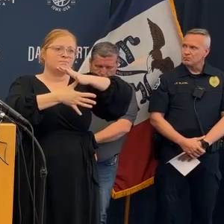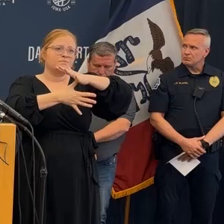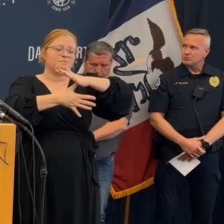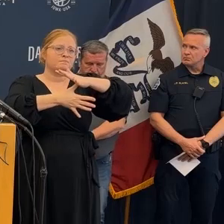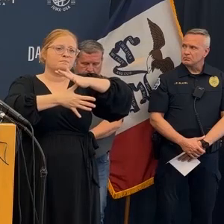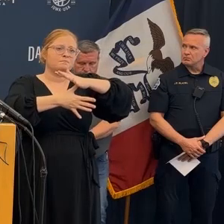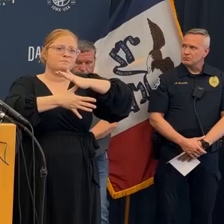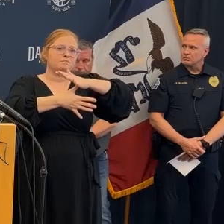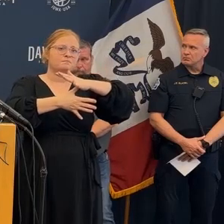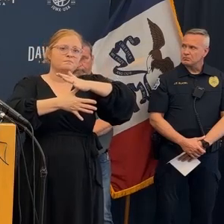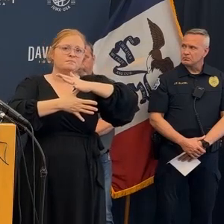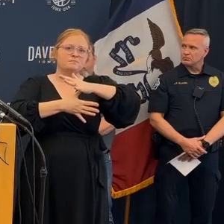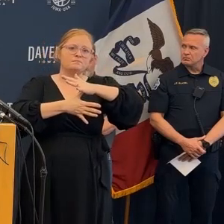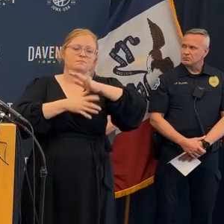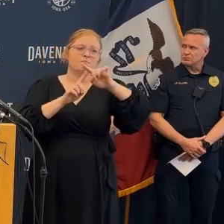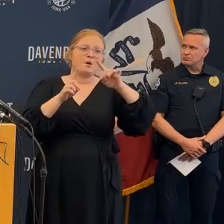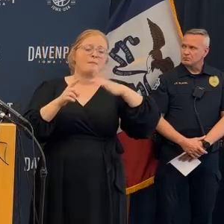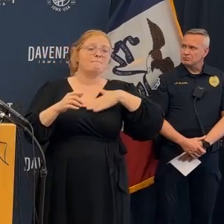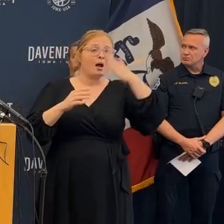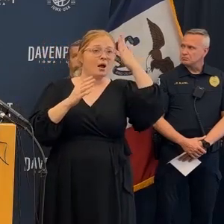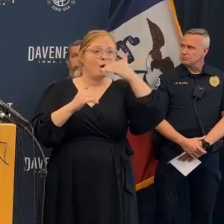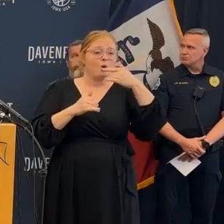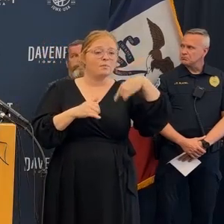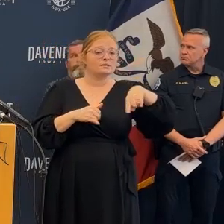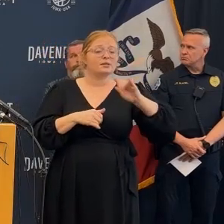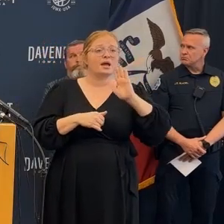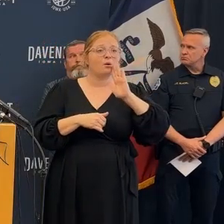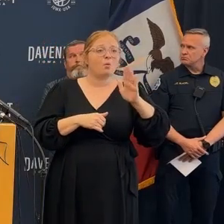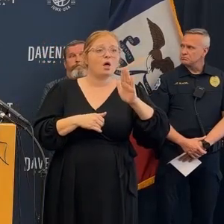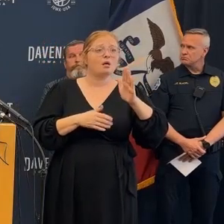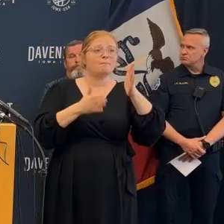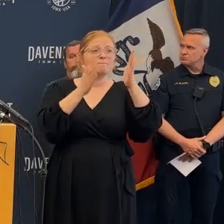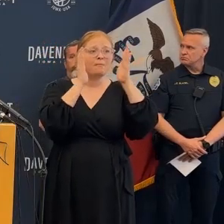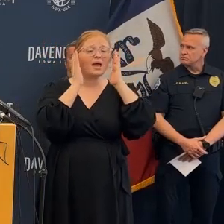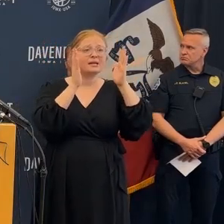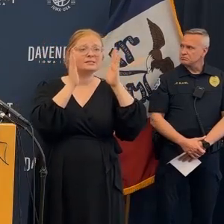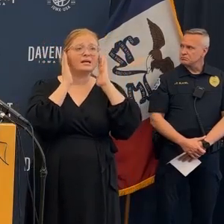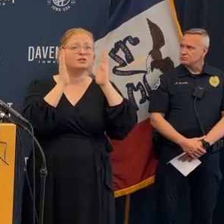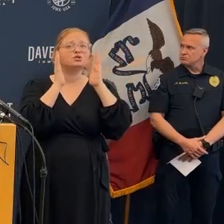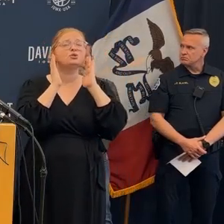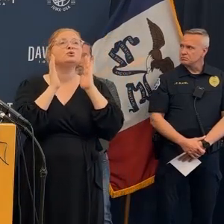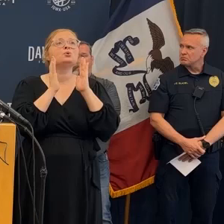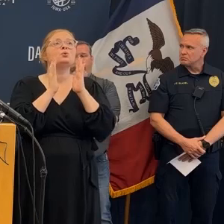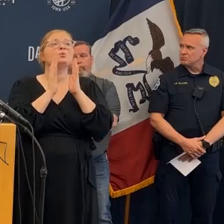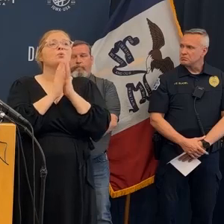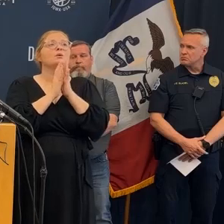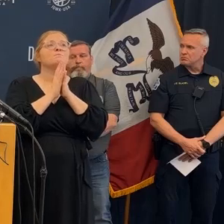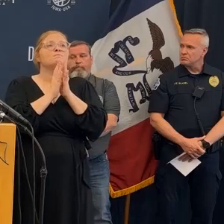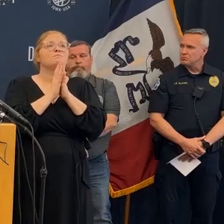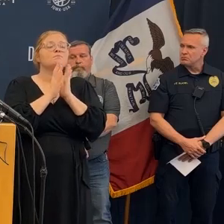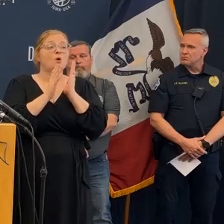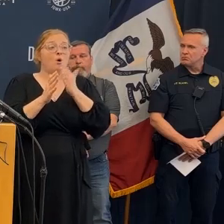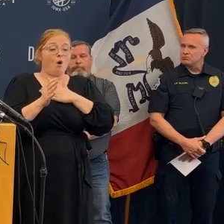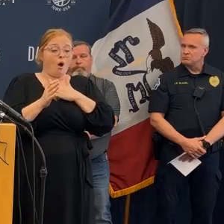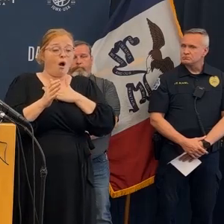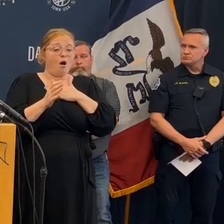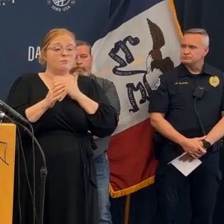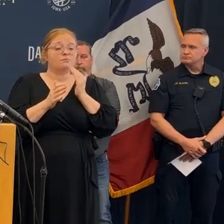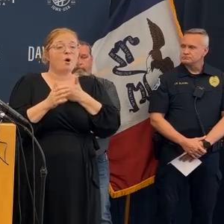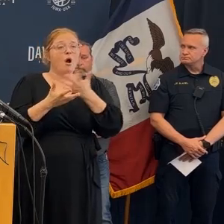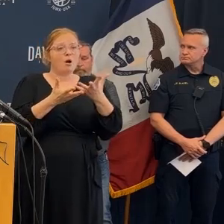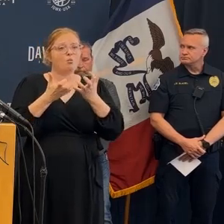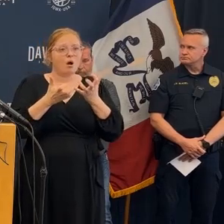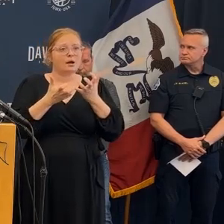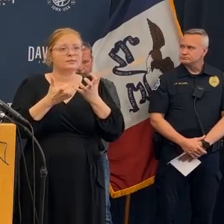Ryan and I can't speak for Brandon's family but I'm sure that's what they want to